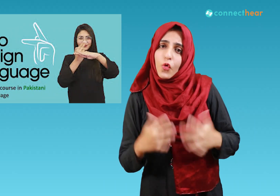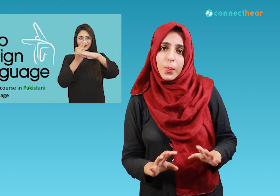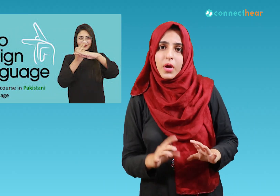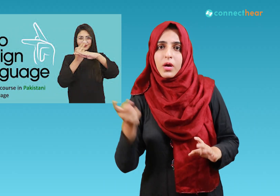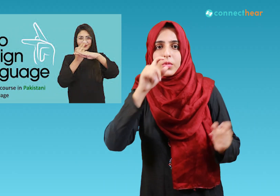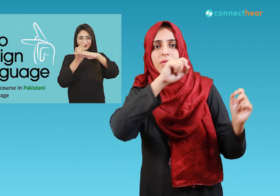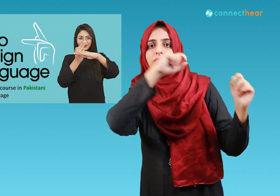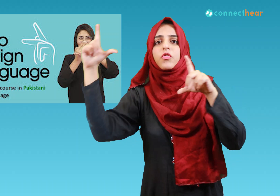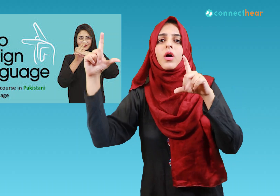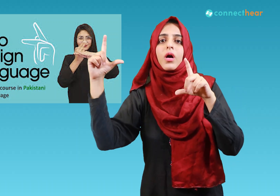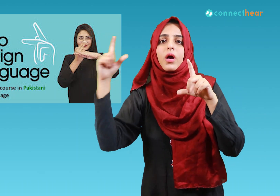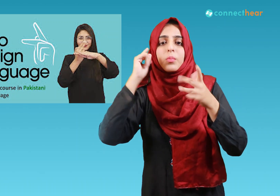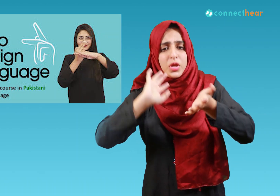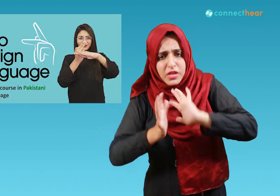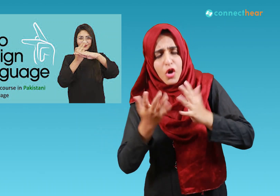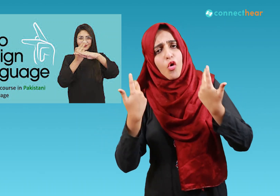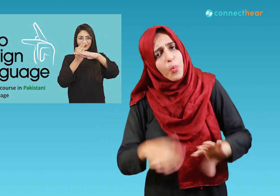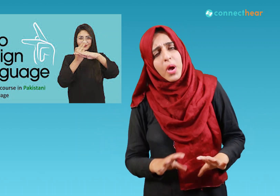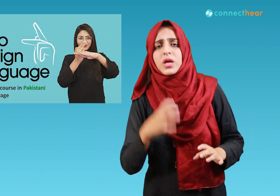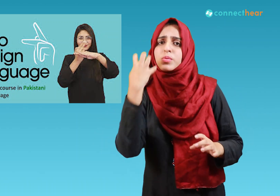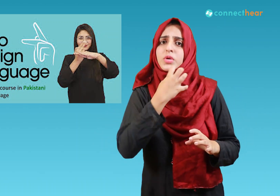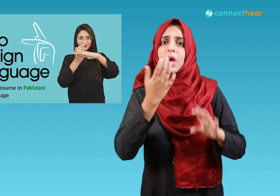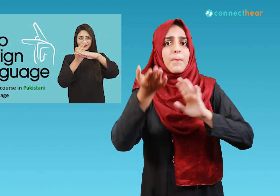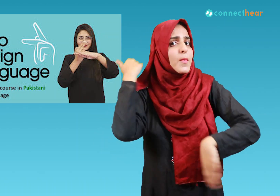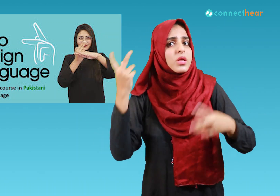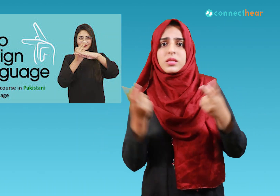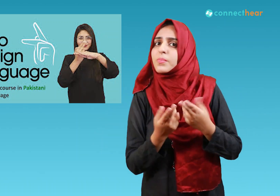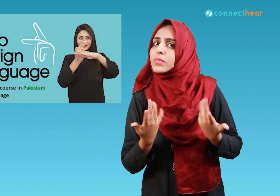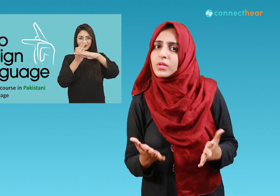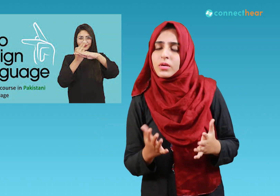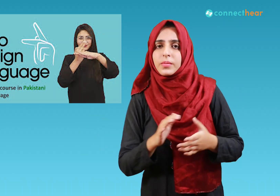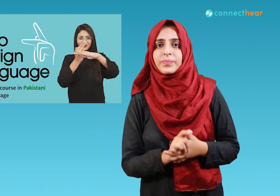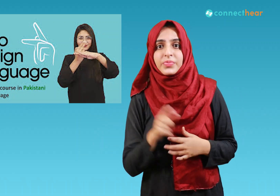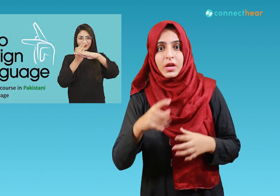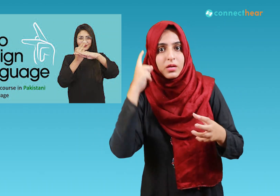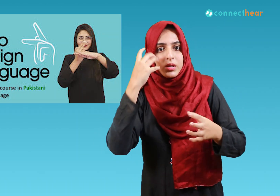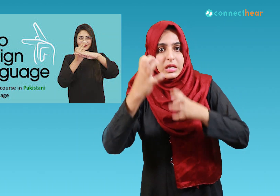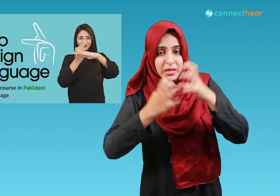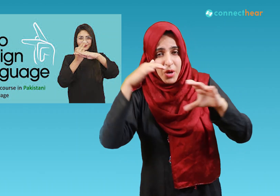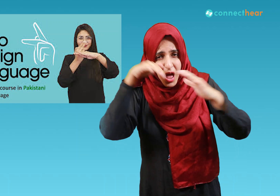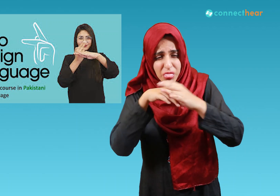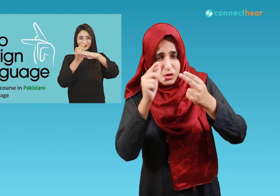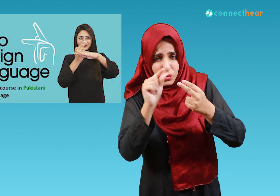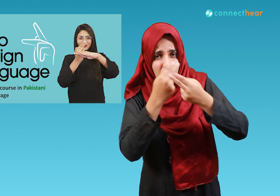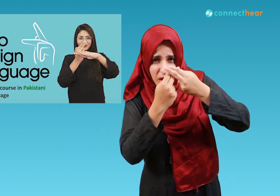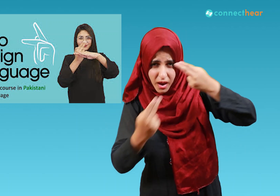them up on the screen so obviously there are much more technical details in this but this is